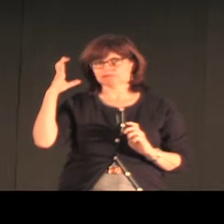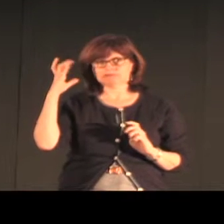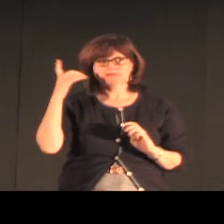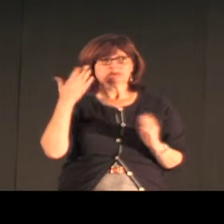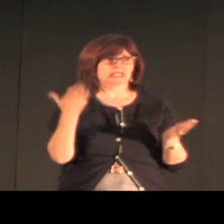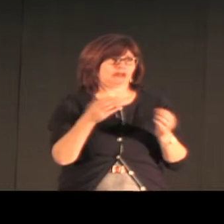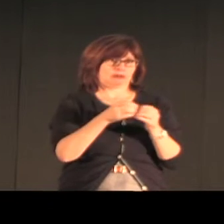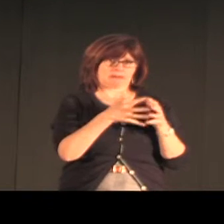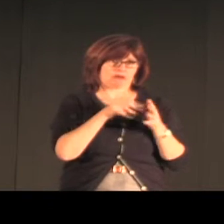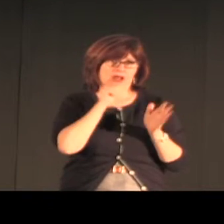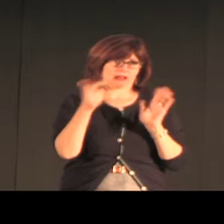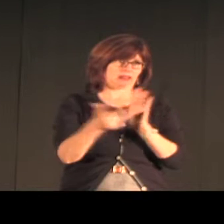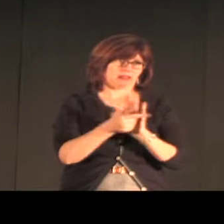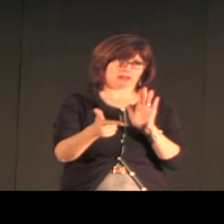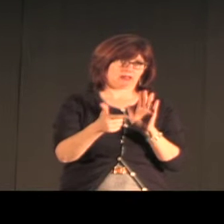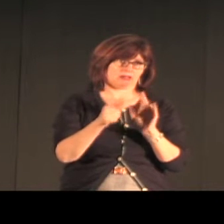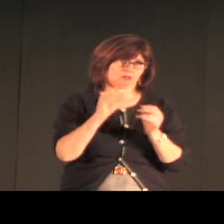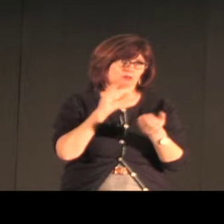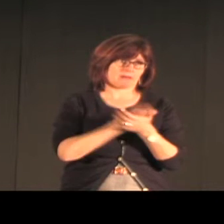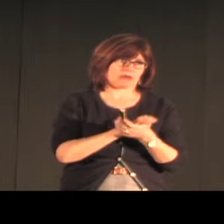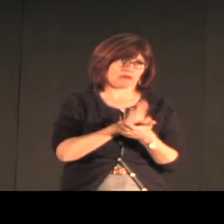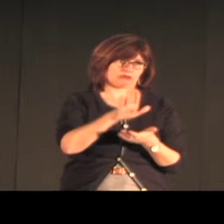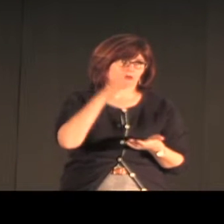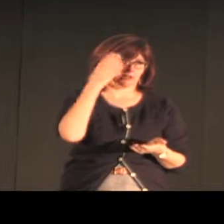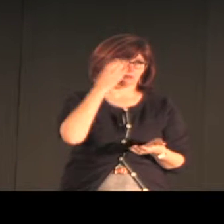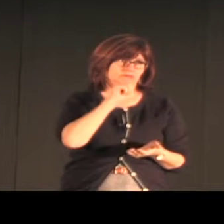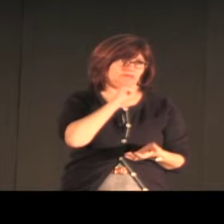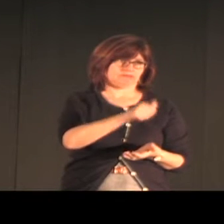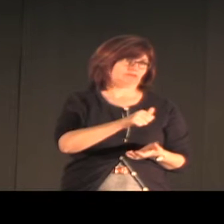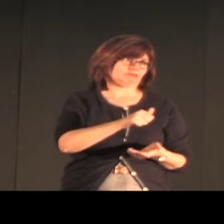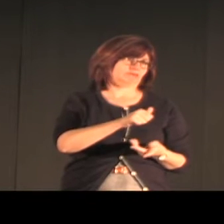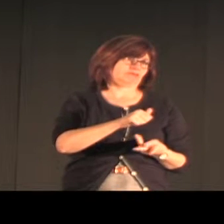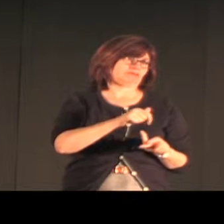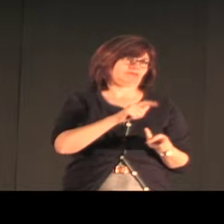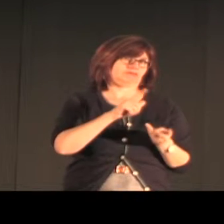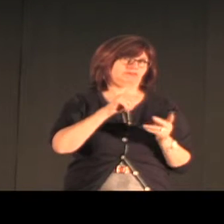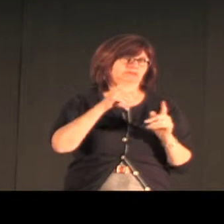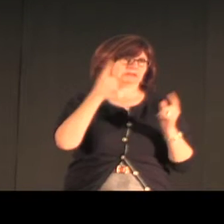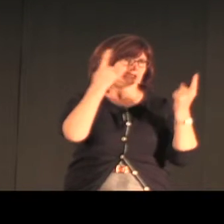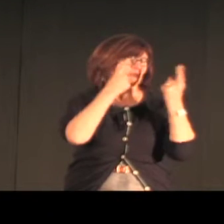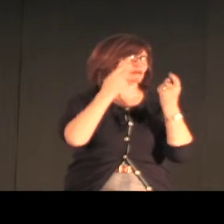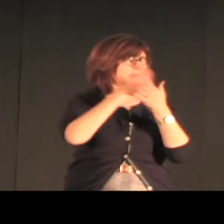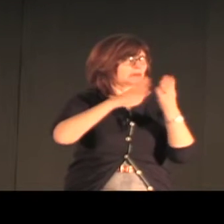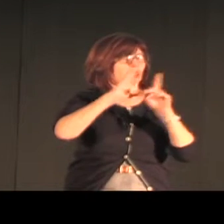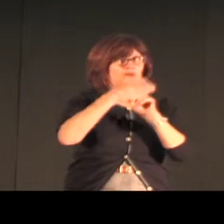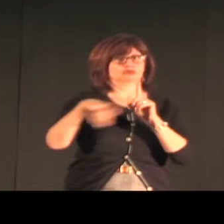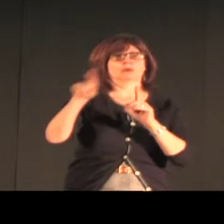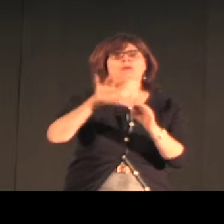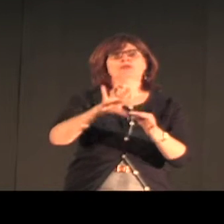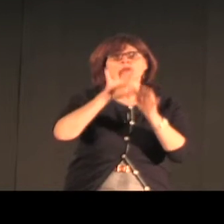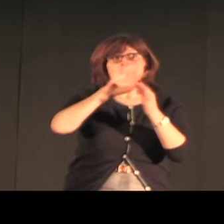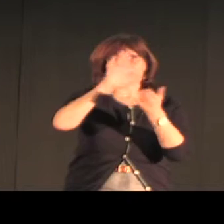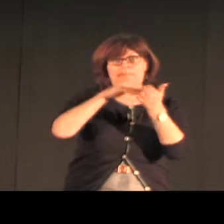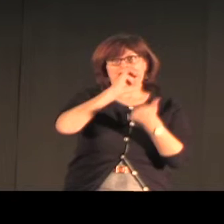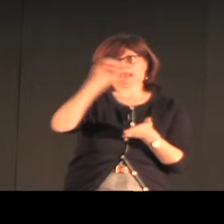perhaps first and second cousins, which is not a custom that we're used to seeing here in the United States. But in some cultures,